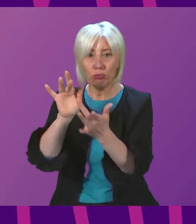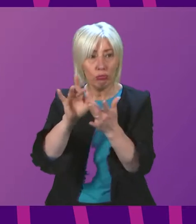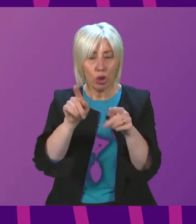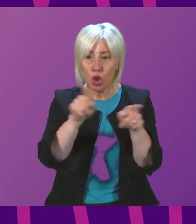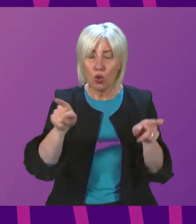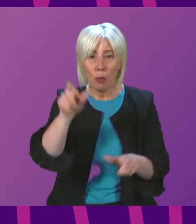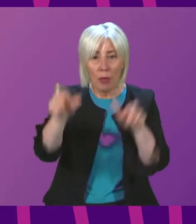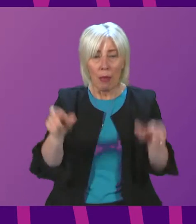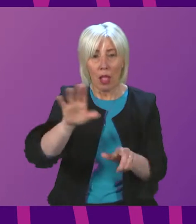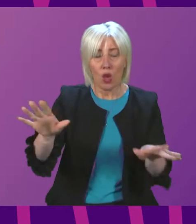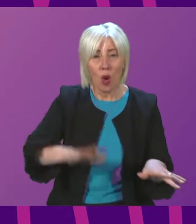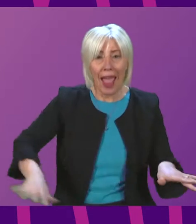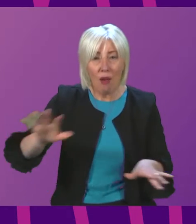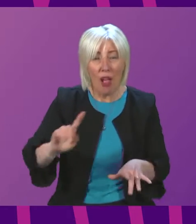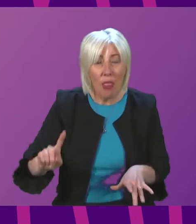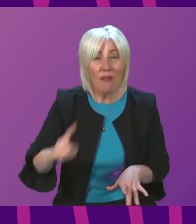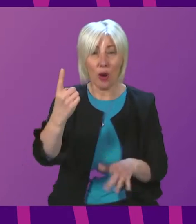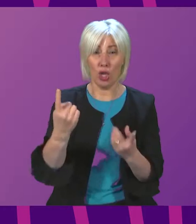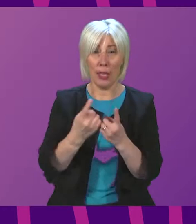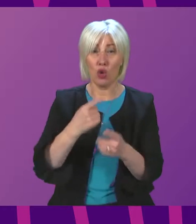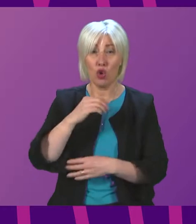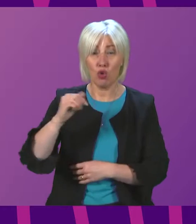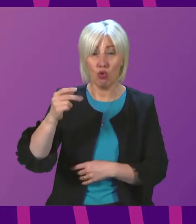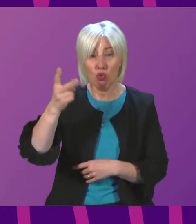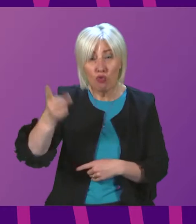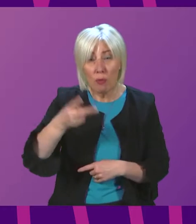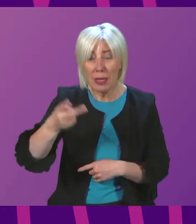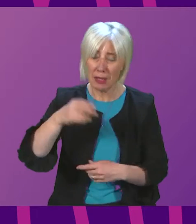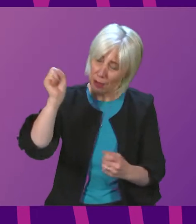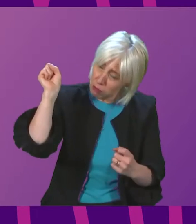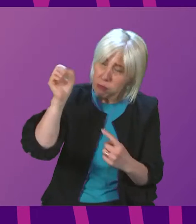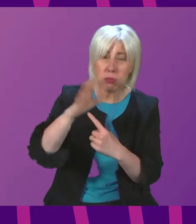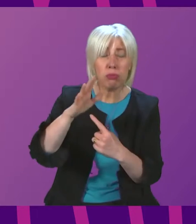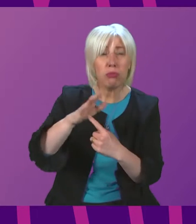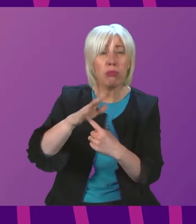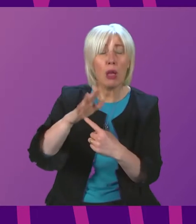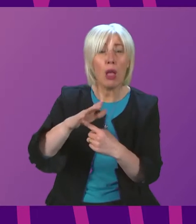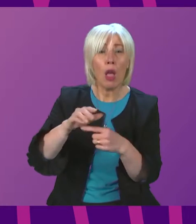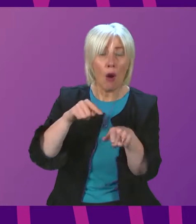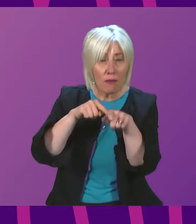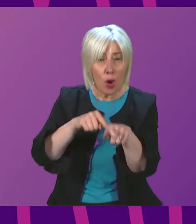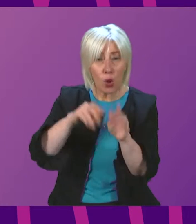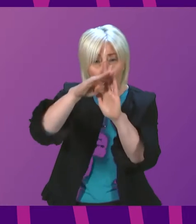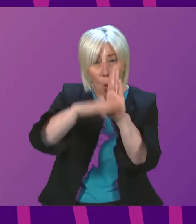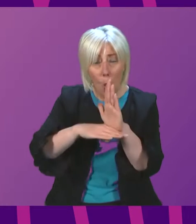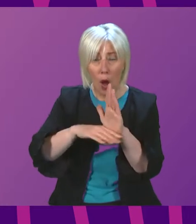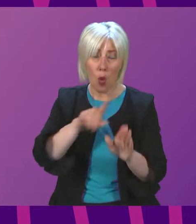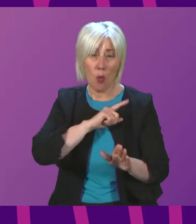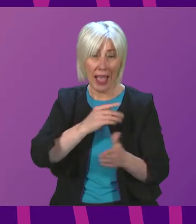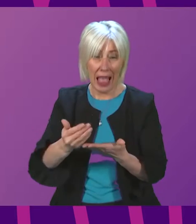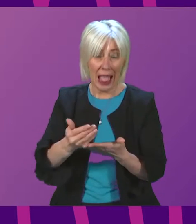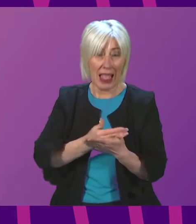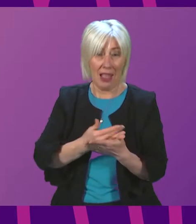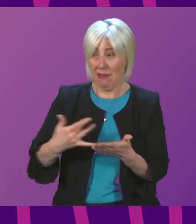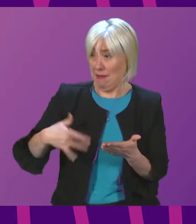first part of your communication is to reiterate the importance of complying, because this could be a life-saving